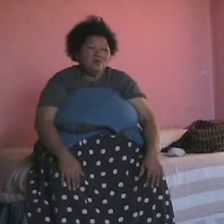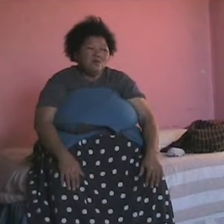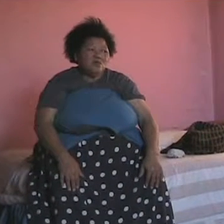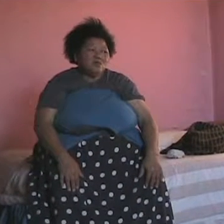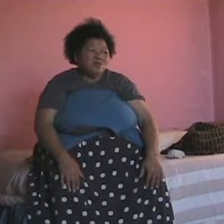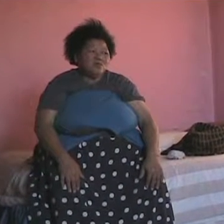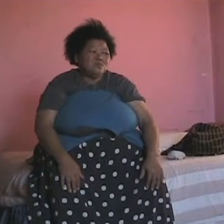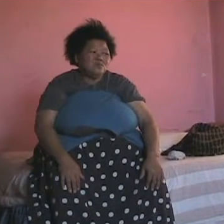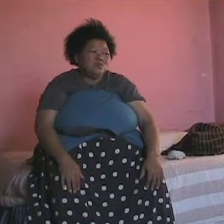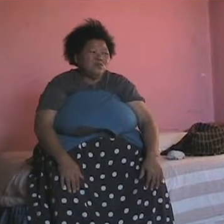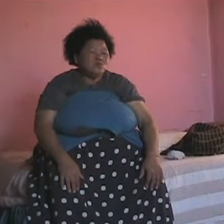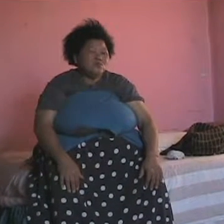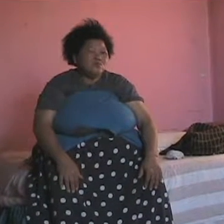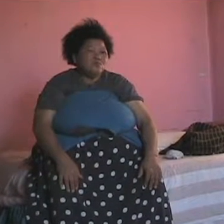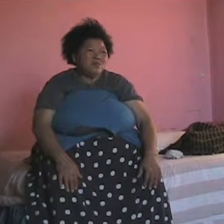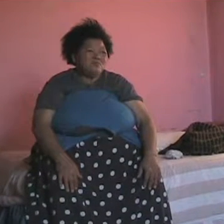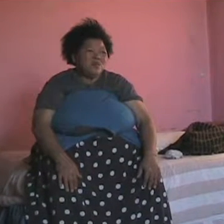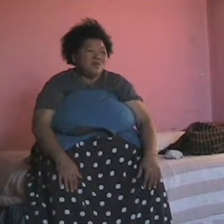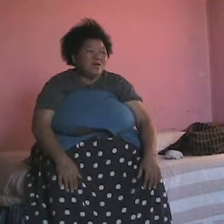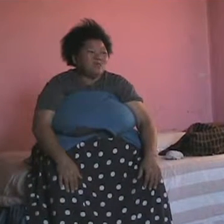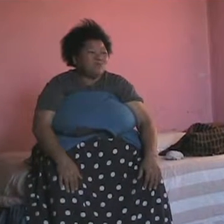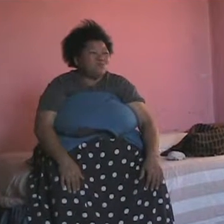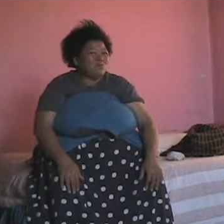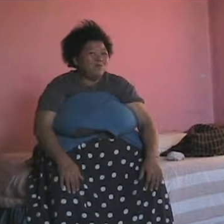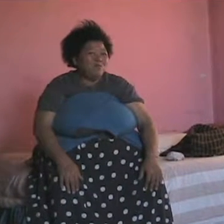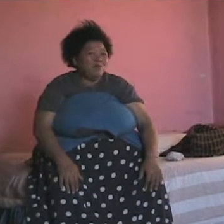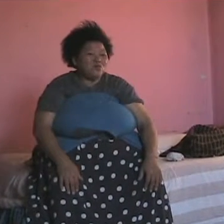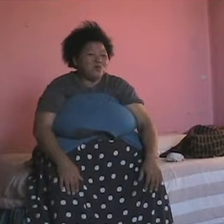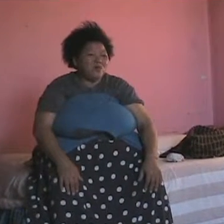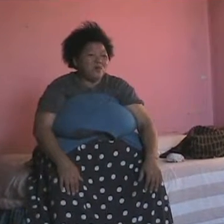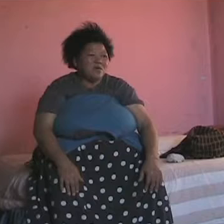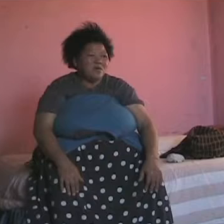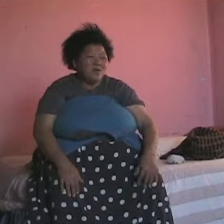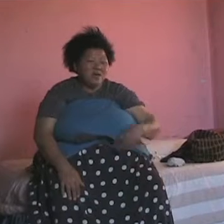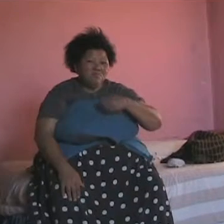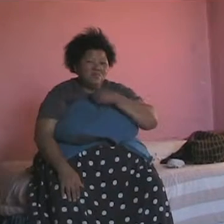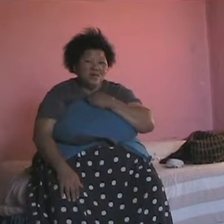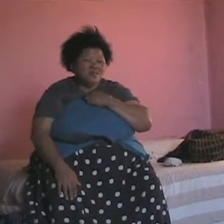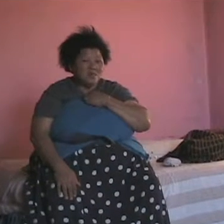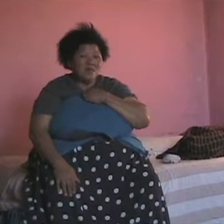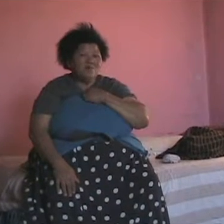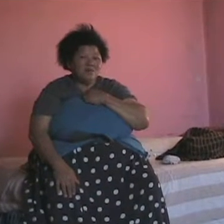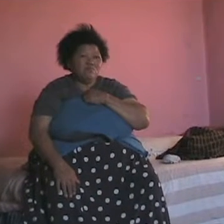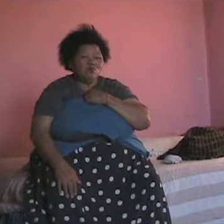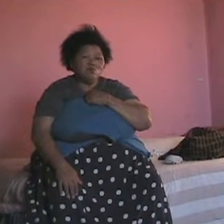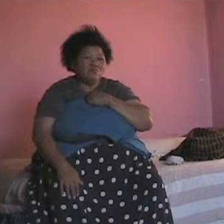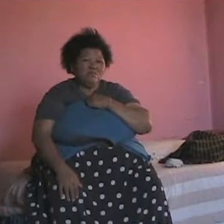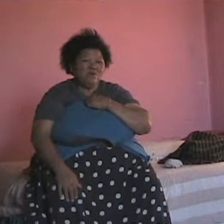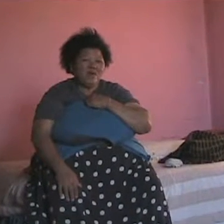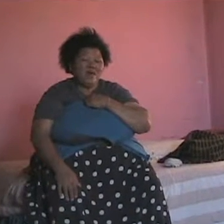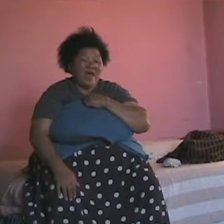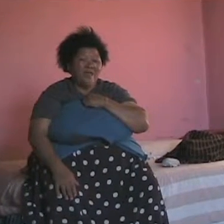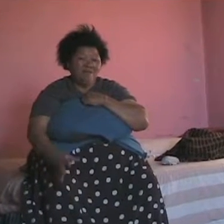That's why I say all these children, I like them to be happy. don't like me. I didn't have revenge with my mother. I even